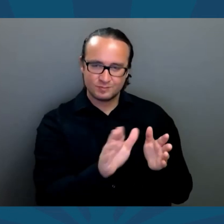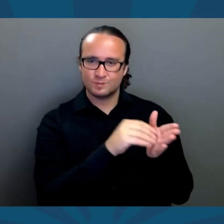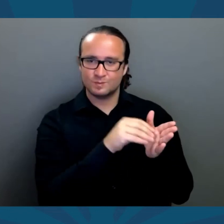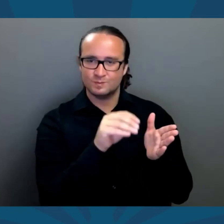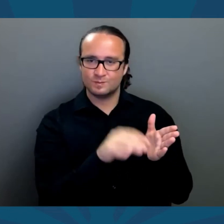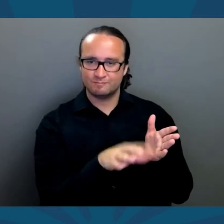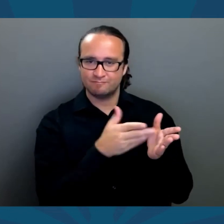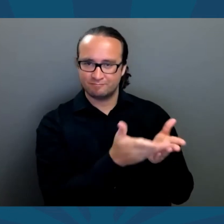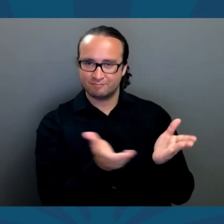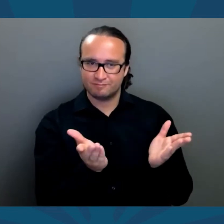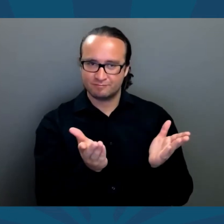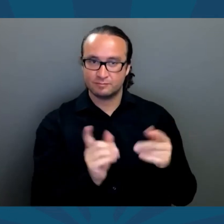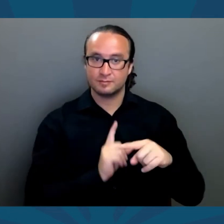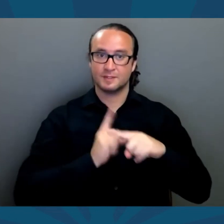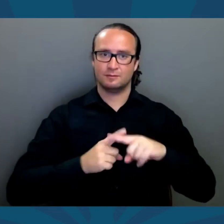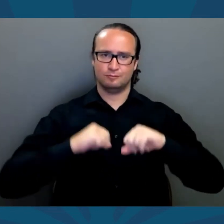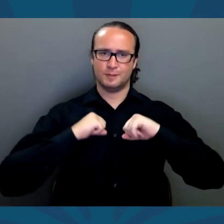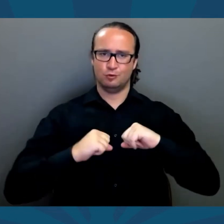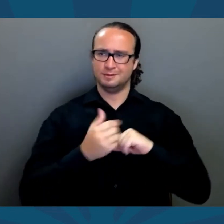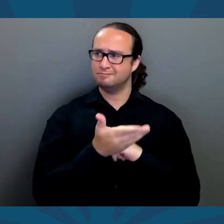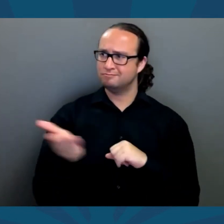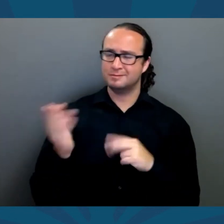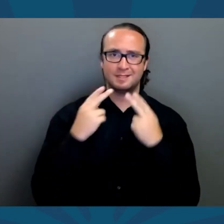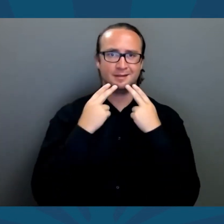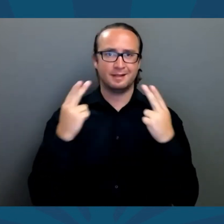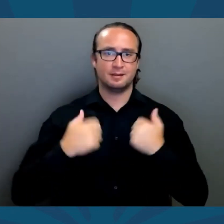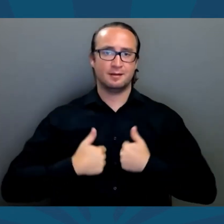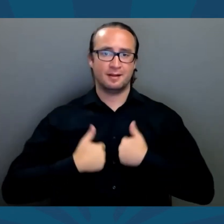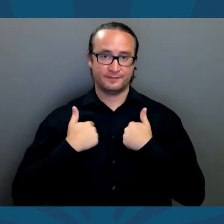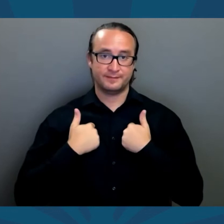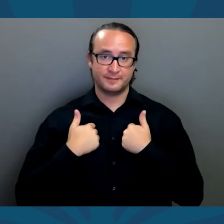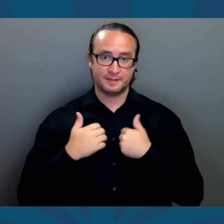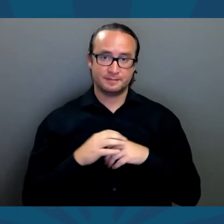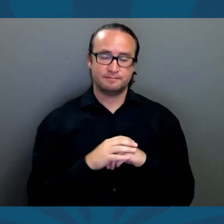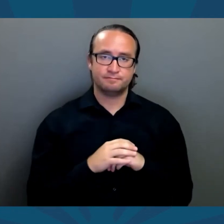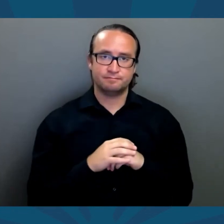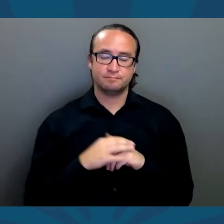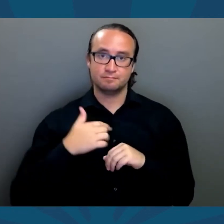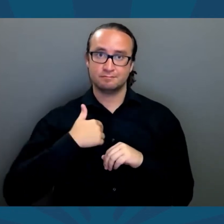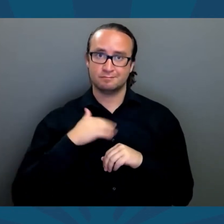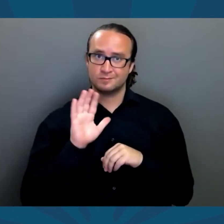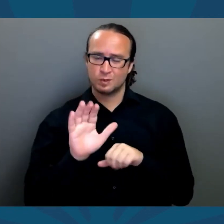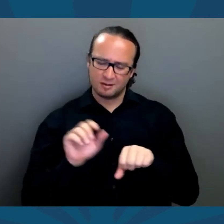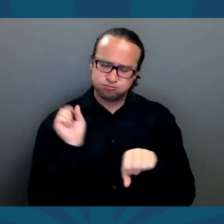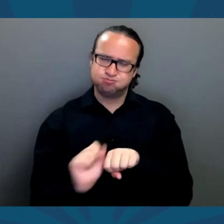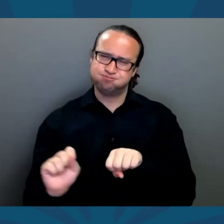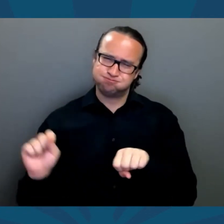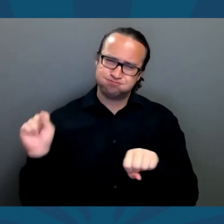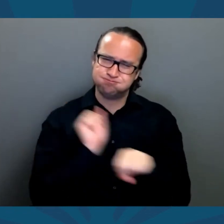education that works for every student, and protection of every innocent life.